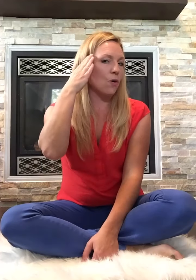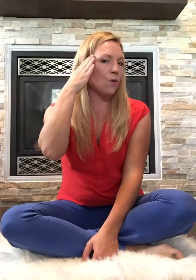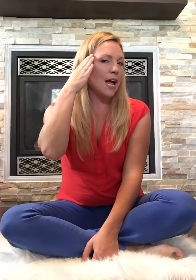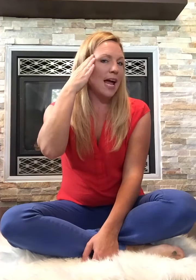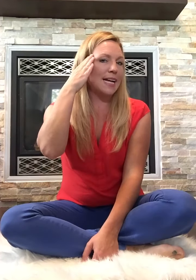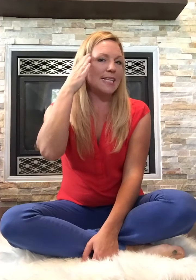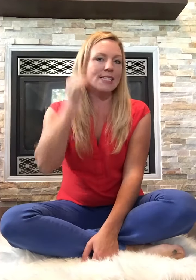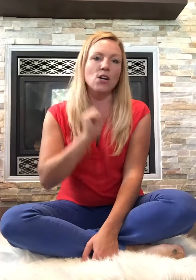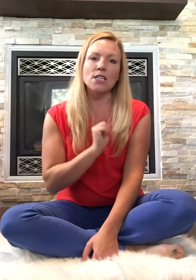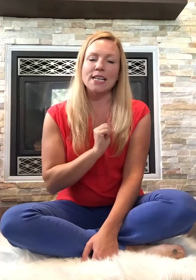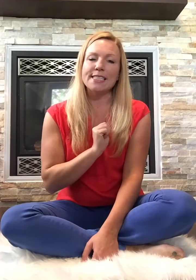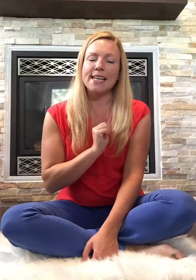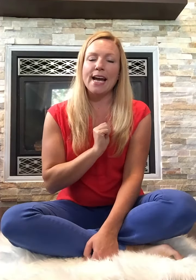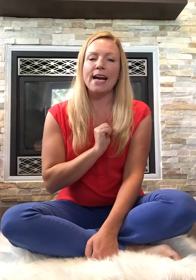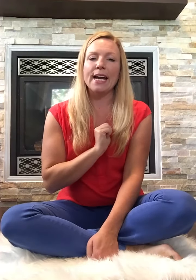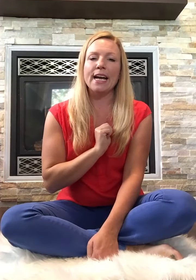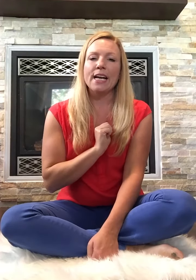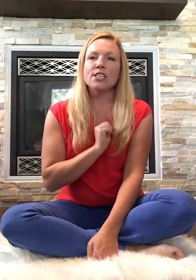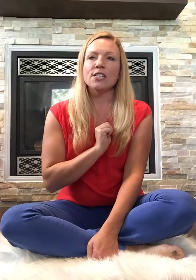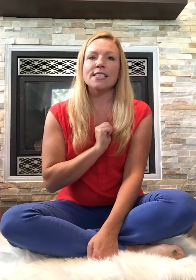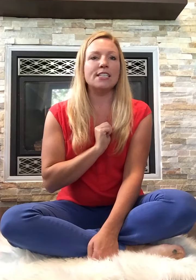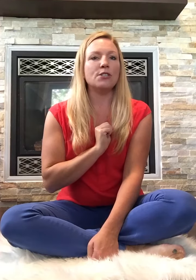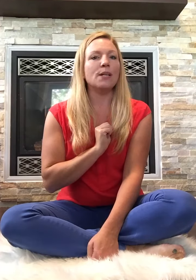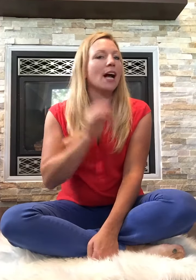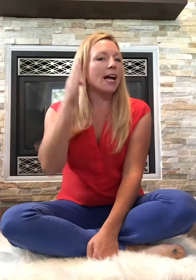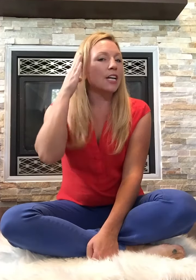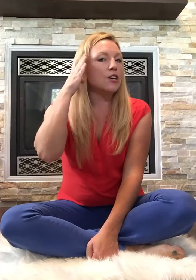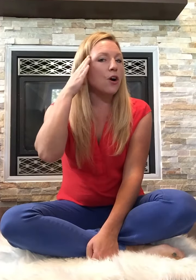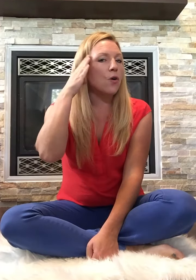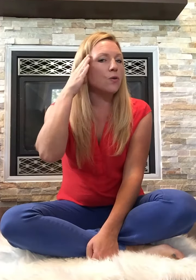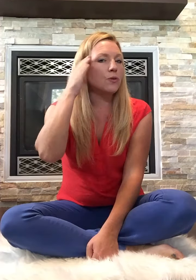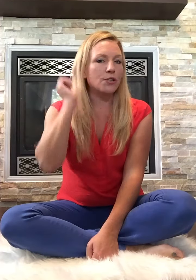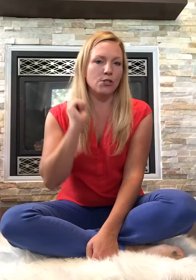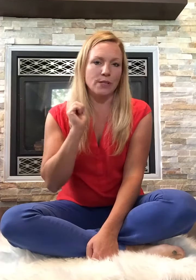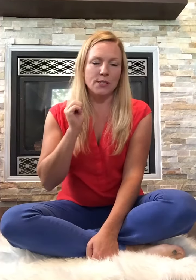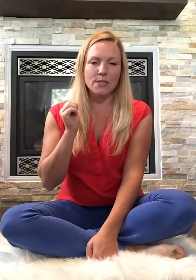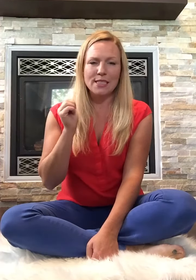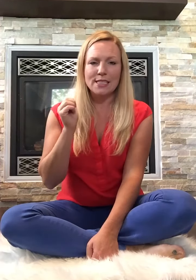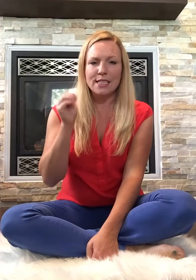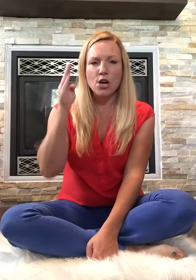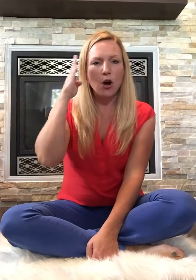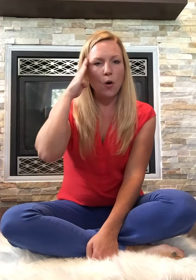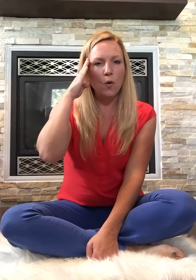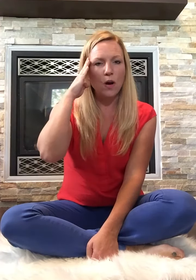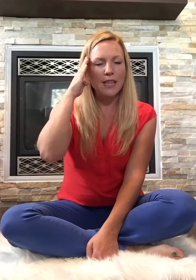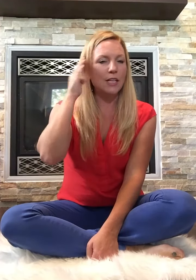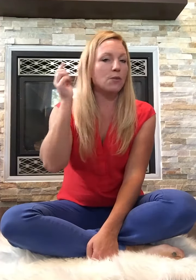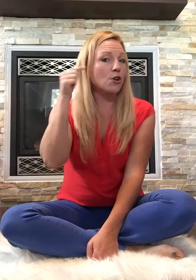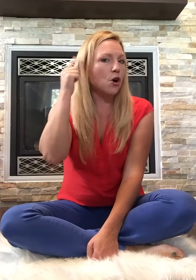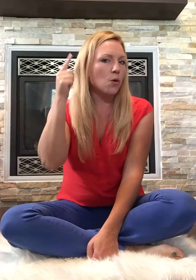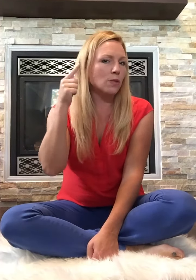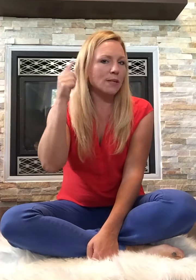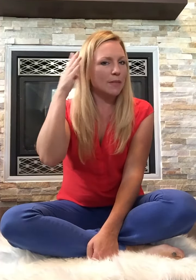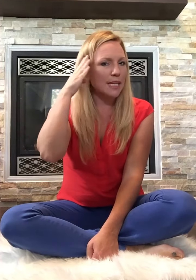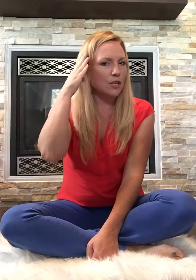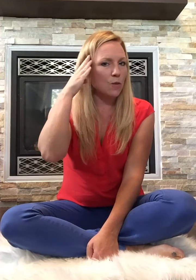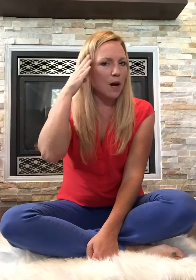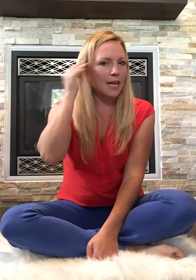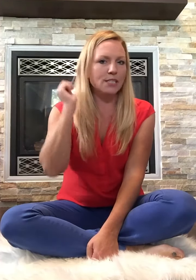and in the song they say just stick to it. I know you can do it so this is the no that you know something in your mind